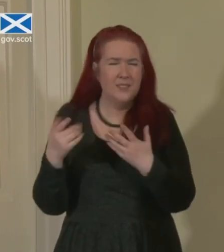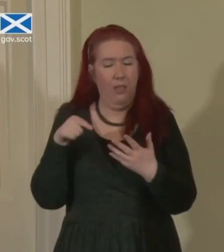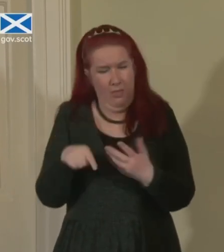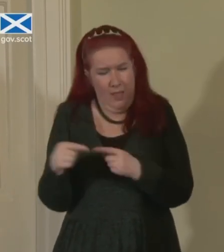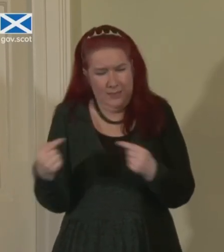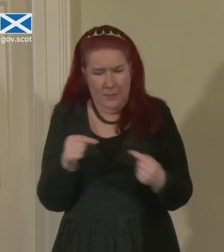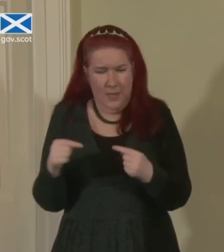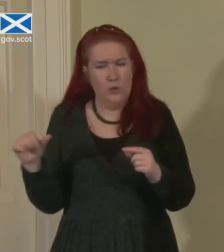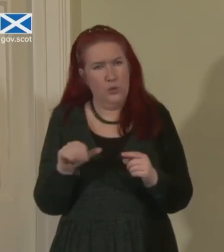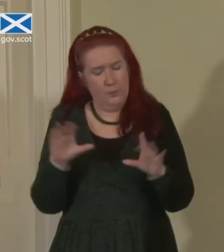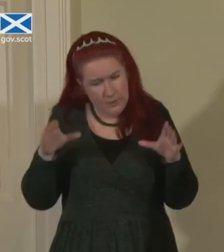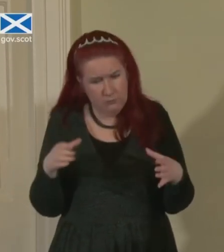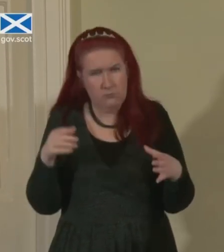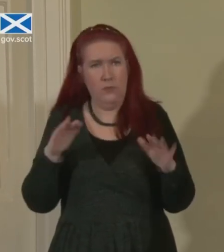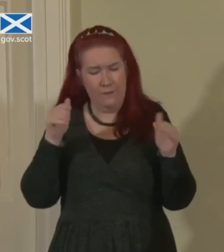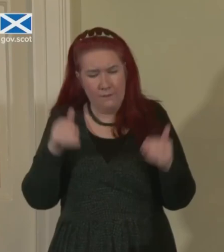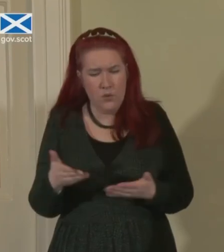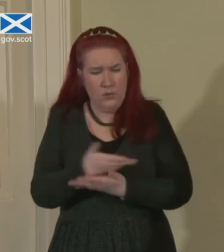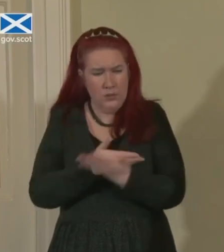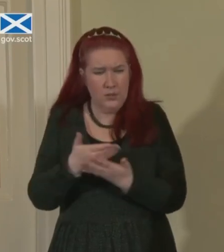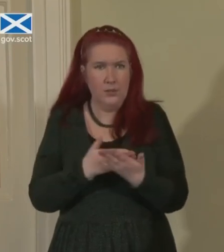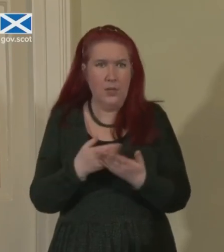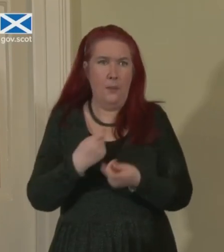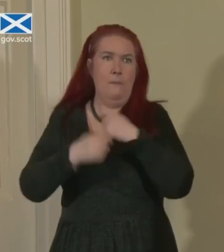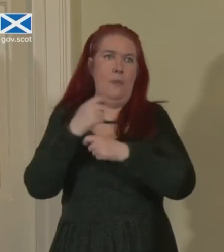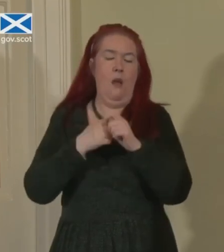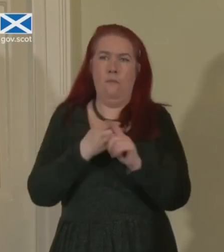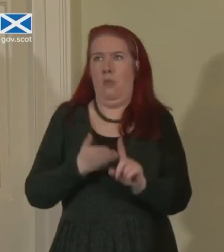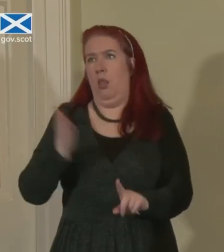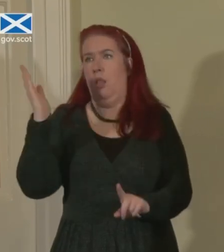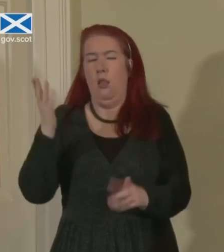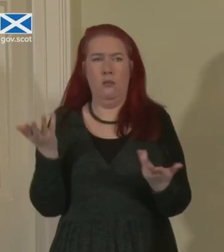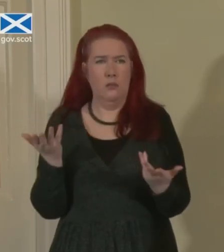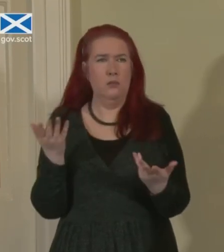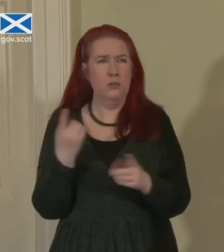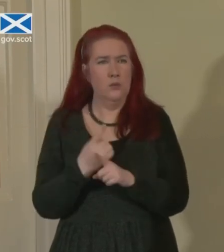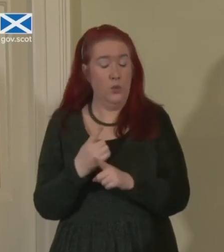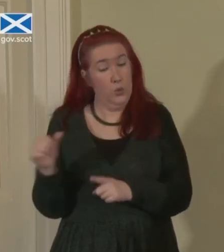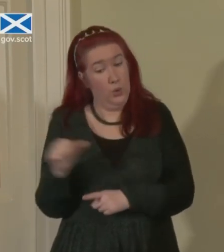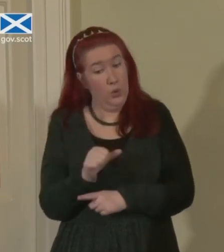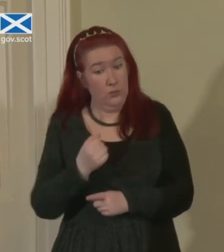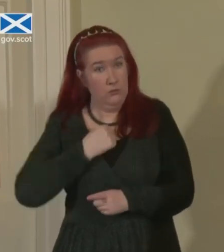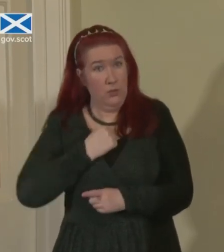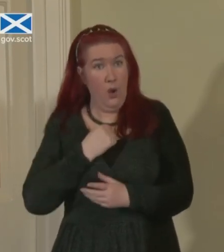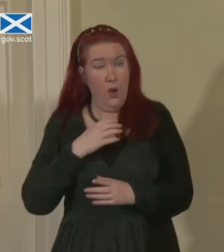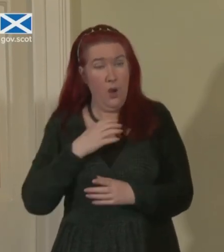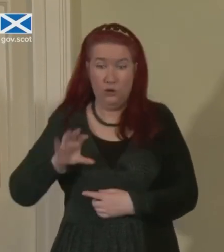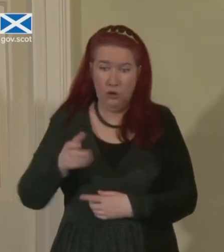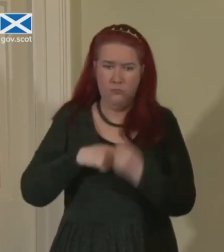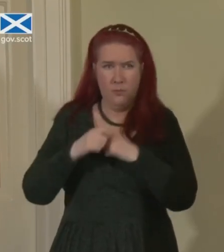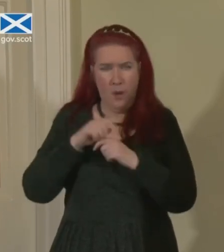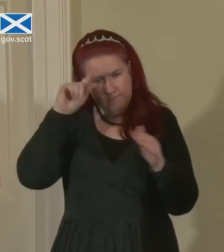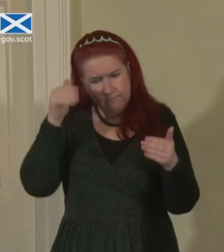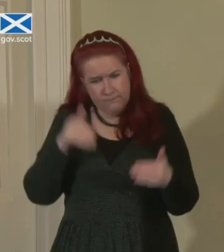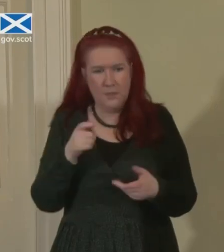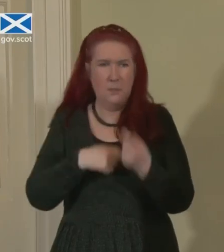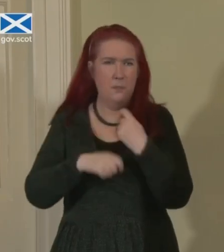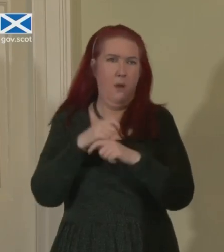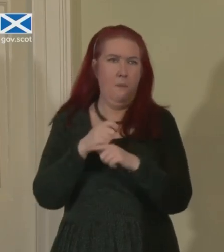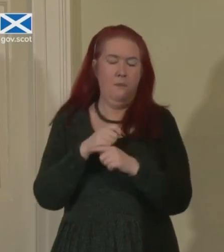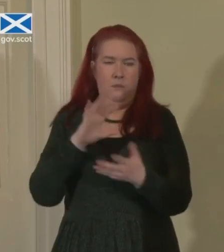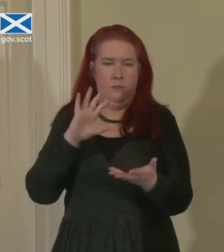rational, and that we should be capable as a country of having rationally become something very different.